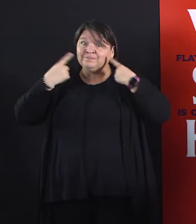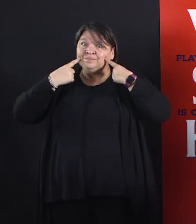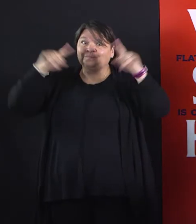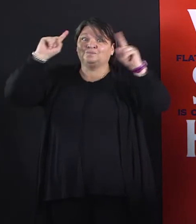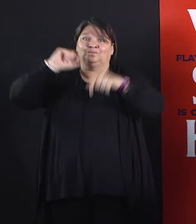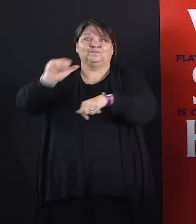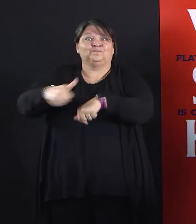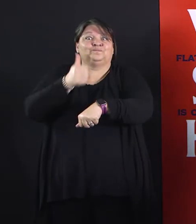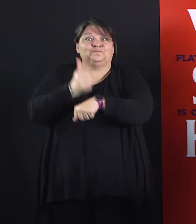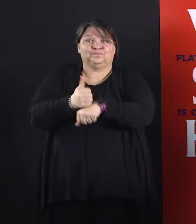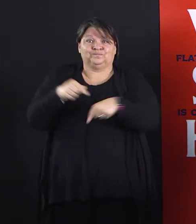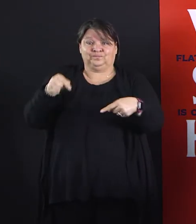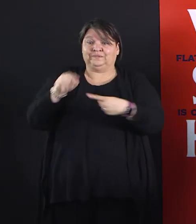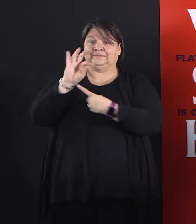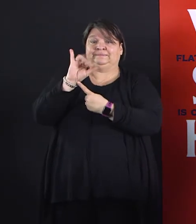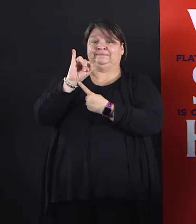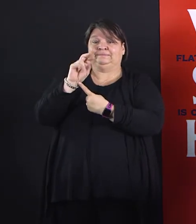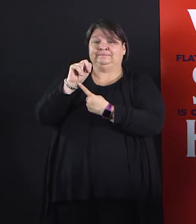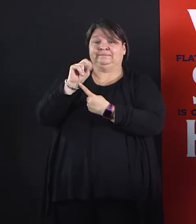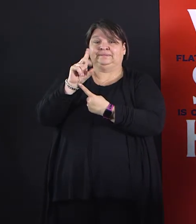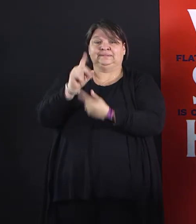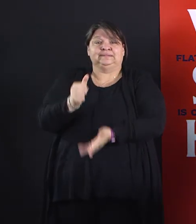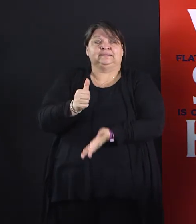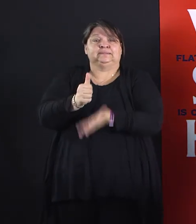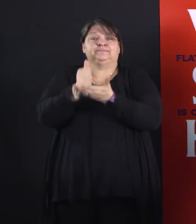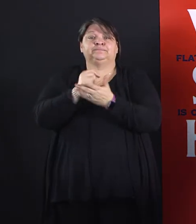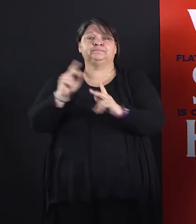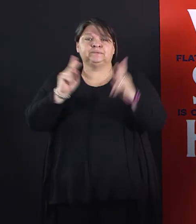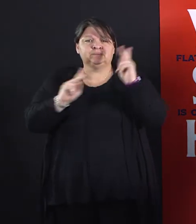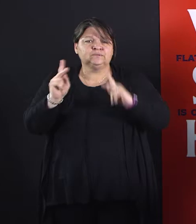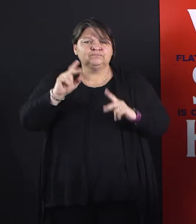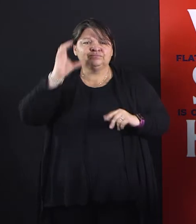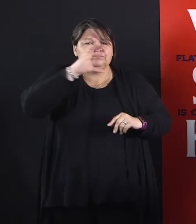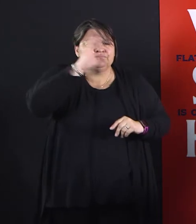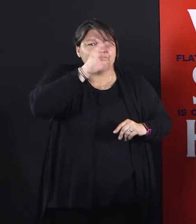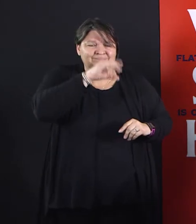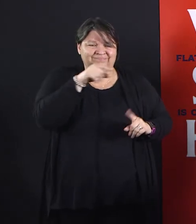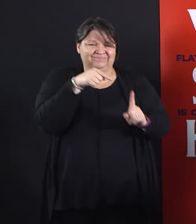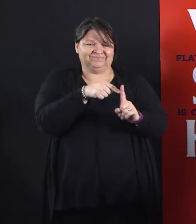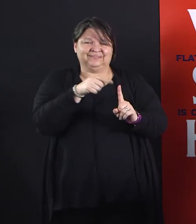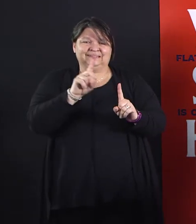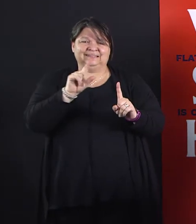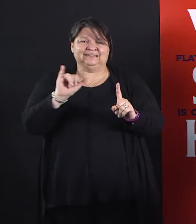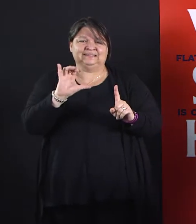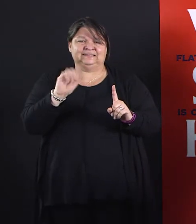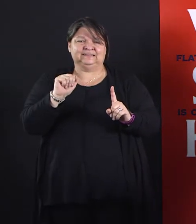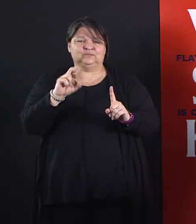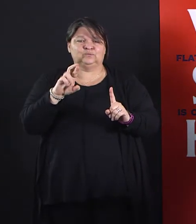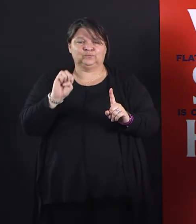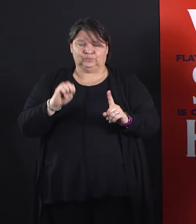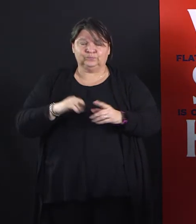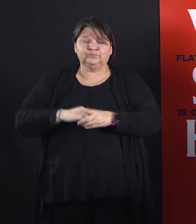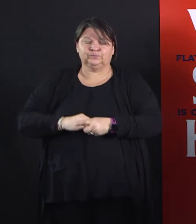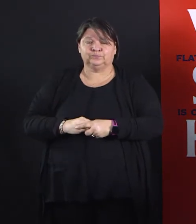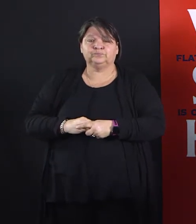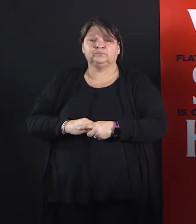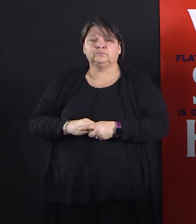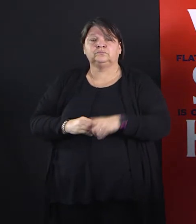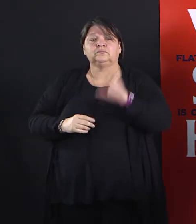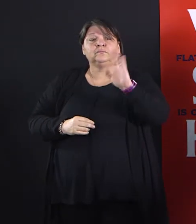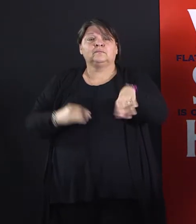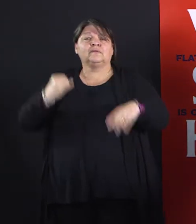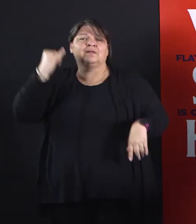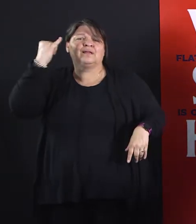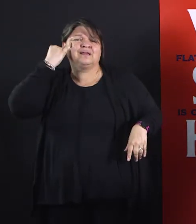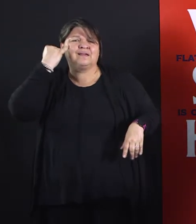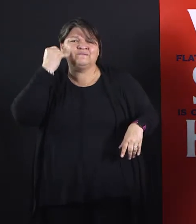families find available child care. So, again, all essential workers in Tarrant County can now go to FIND and find